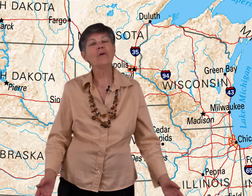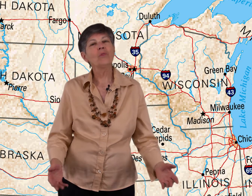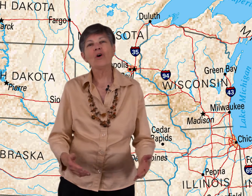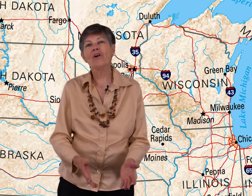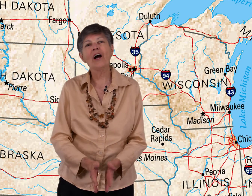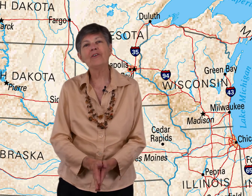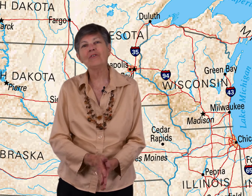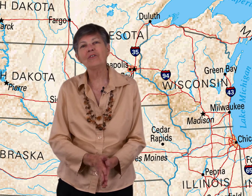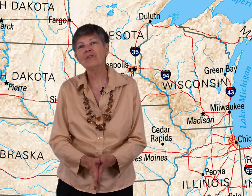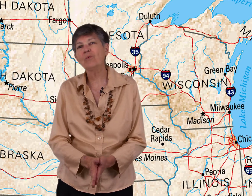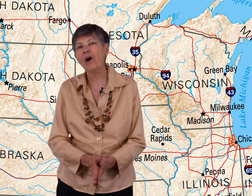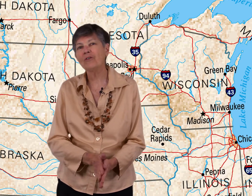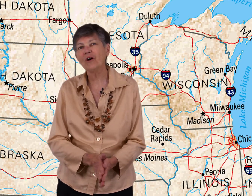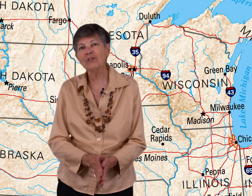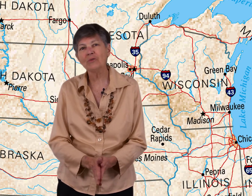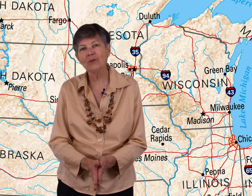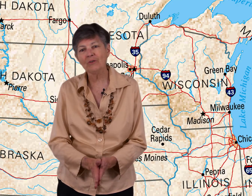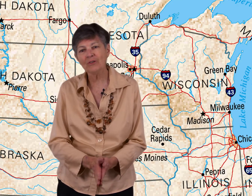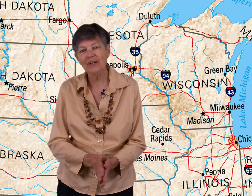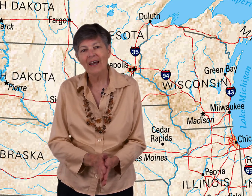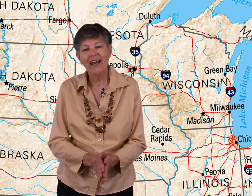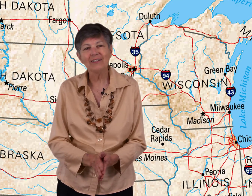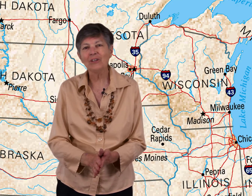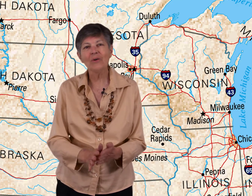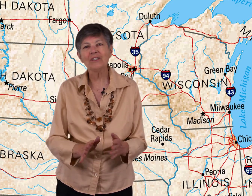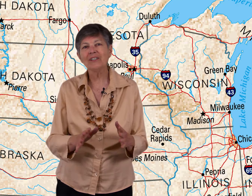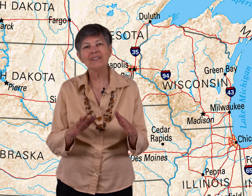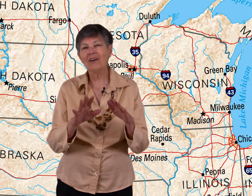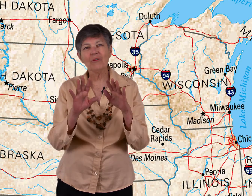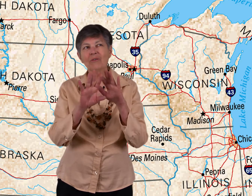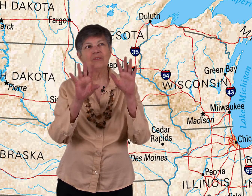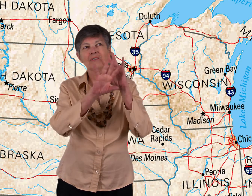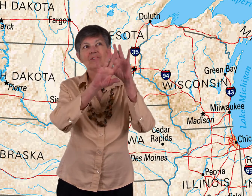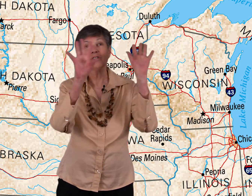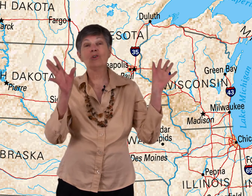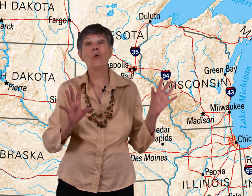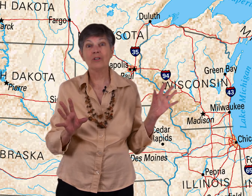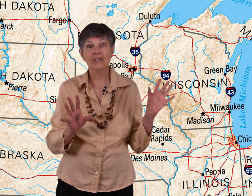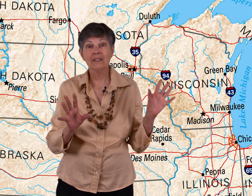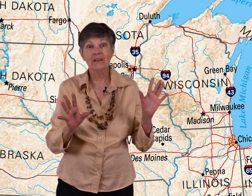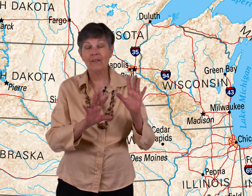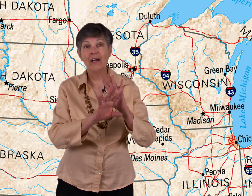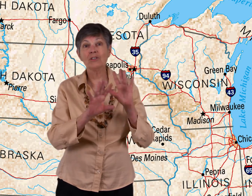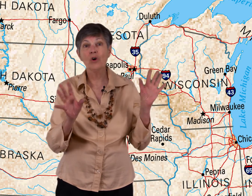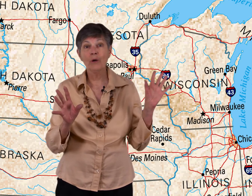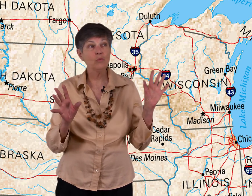over 150 waterfalls and rivers. And so it's just, just gorgeous. They've got so much